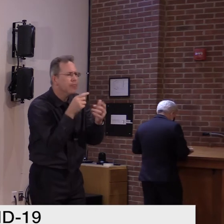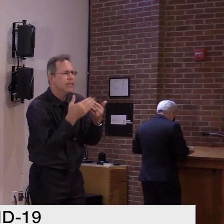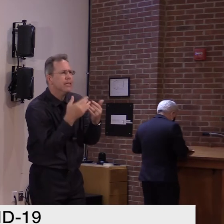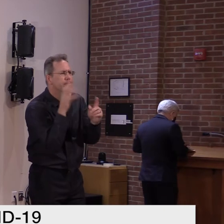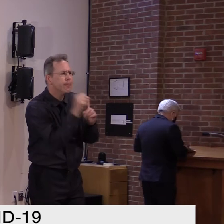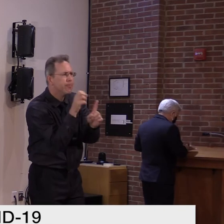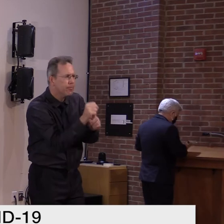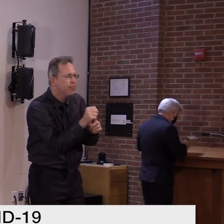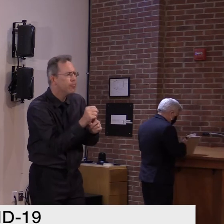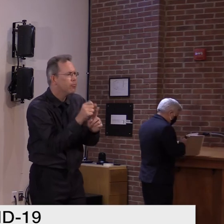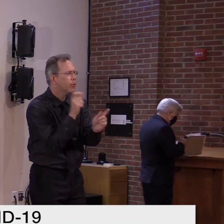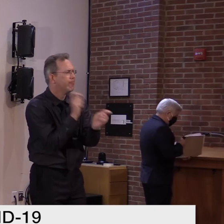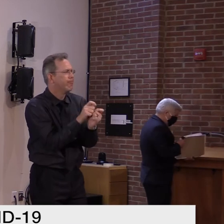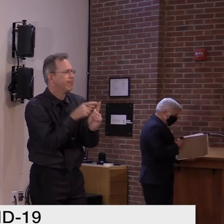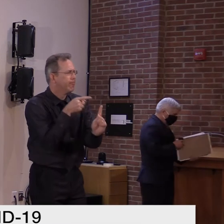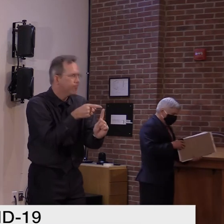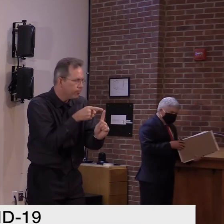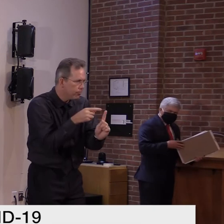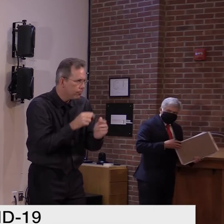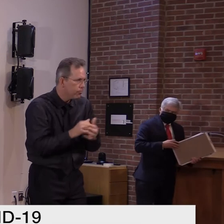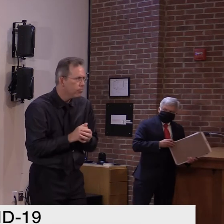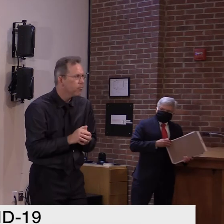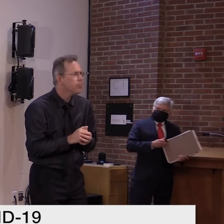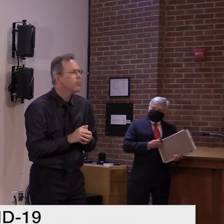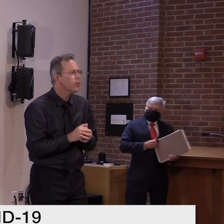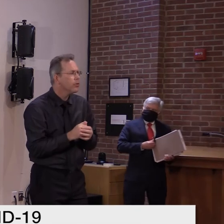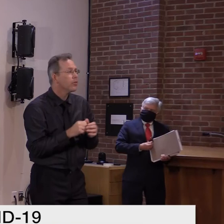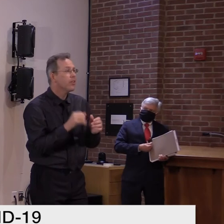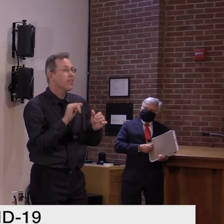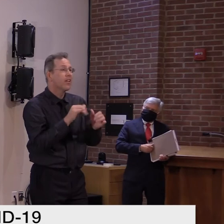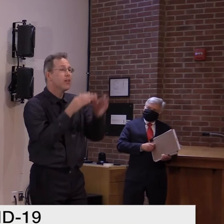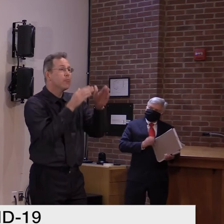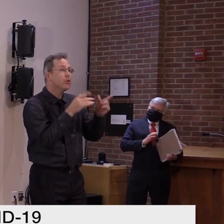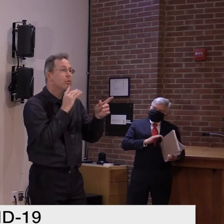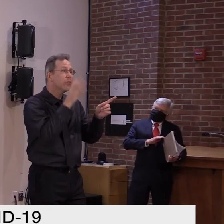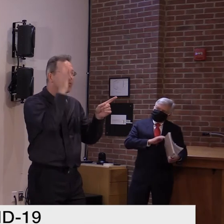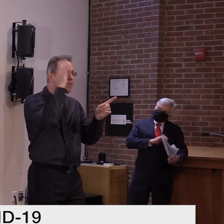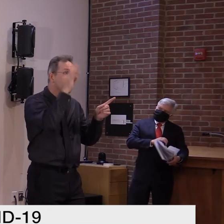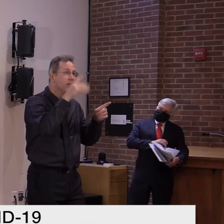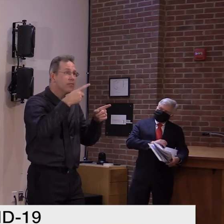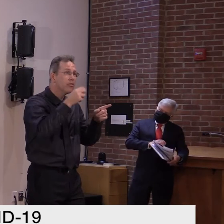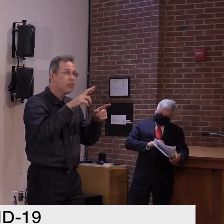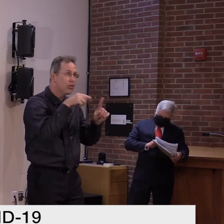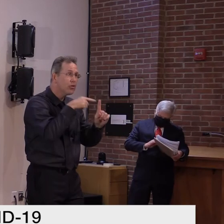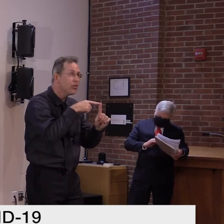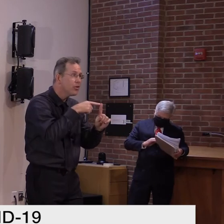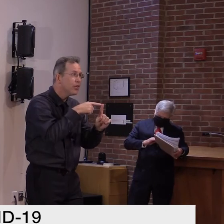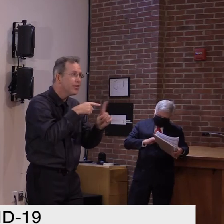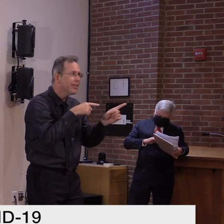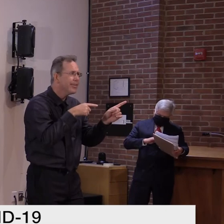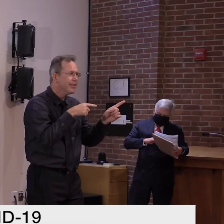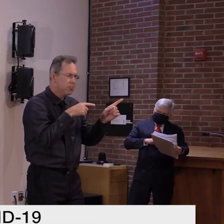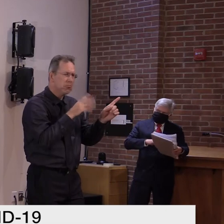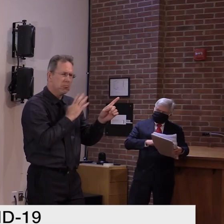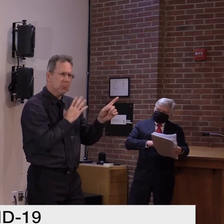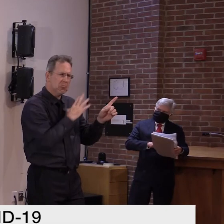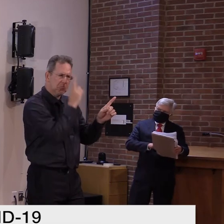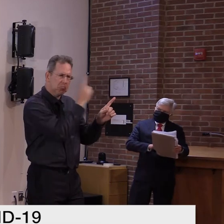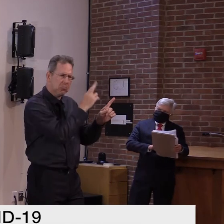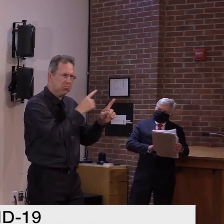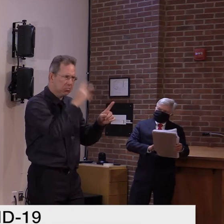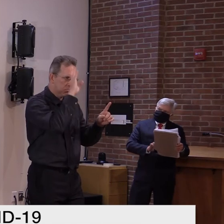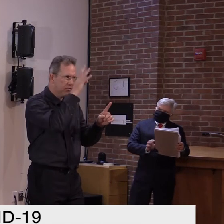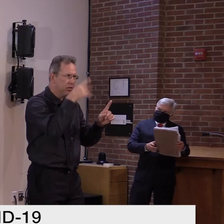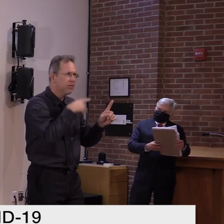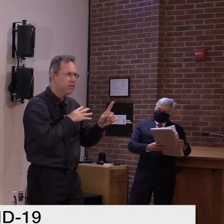and the person you noted, wonderful invention, wonderful methodology. The intent of the comments that you were quoting,